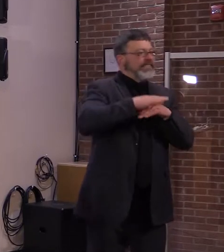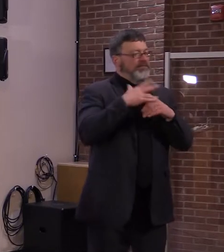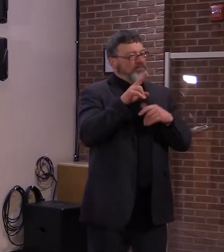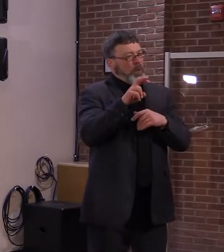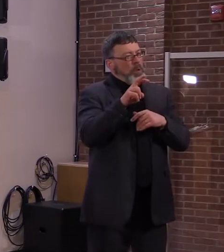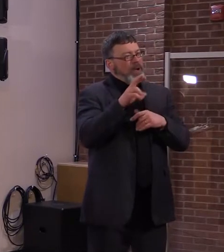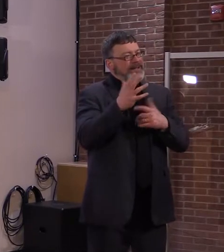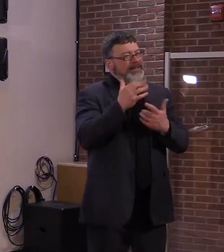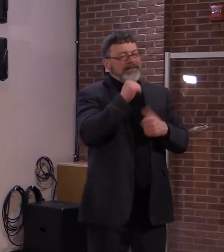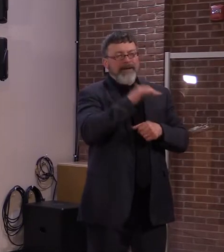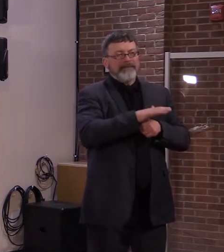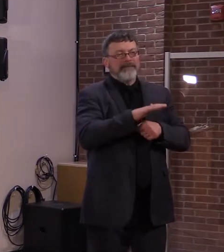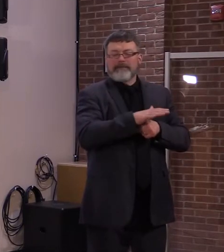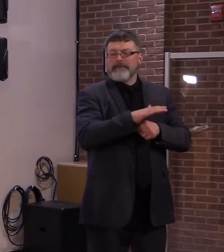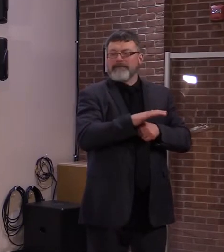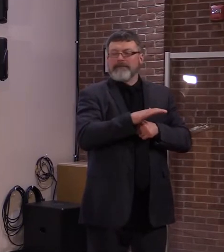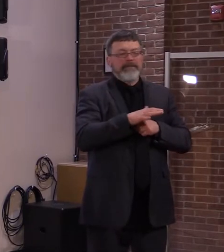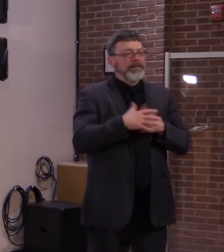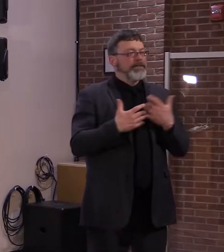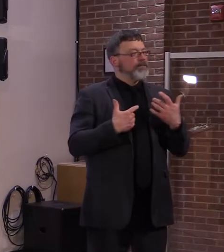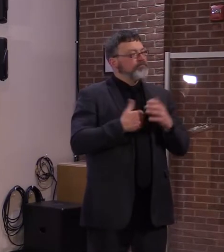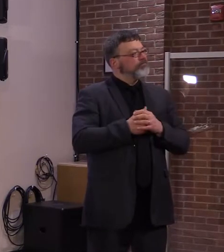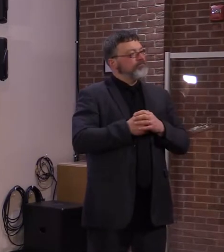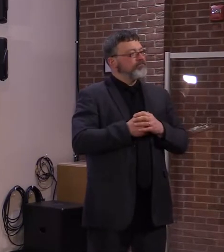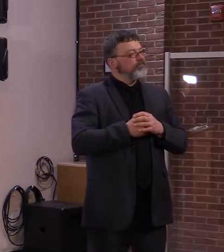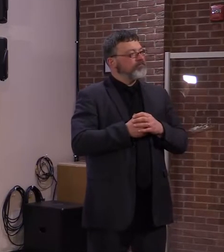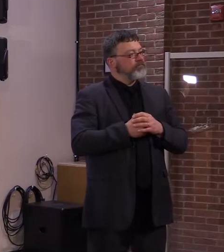4% growth. So, we're still lagging.